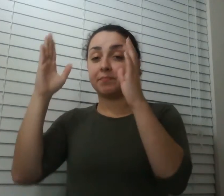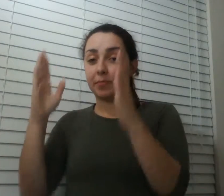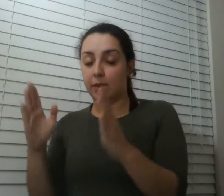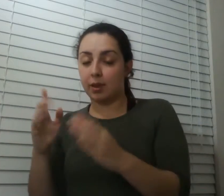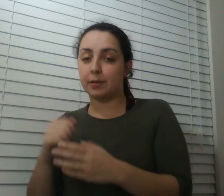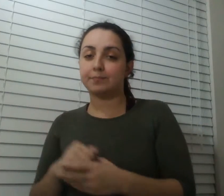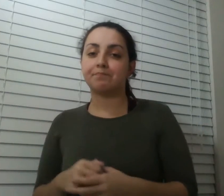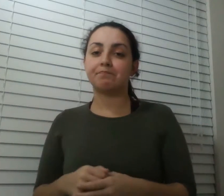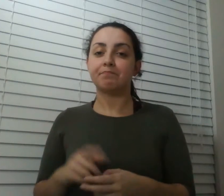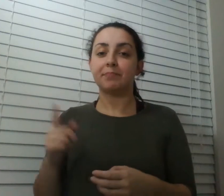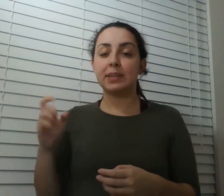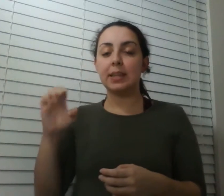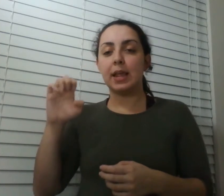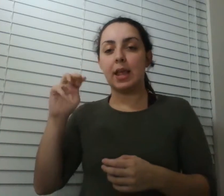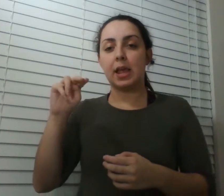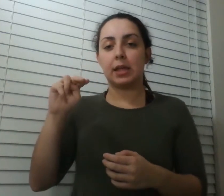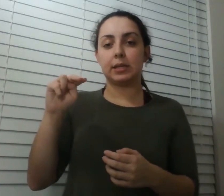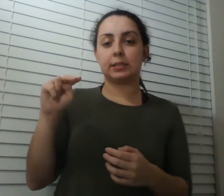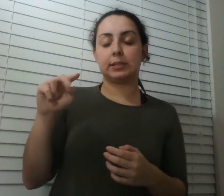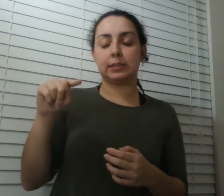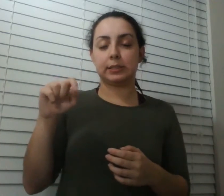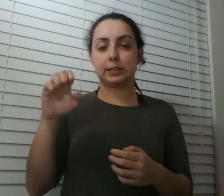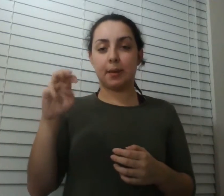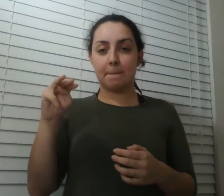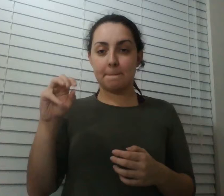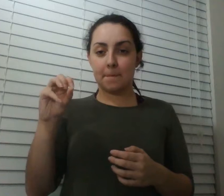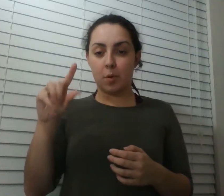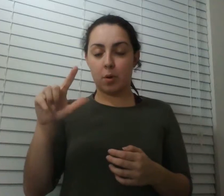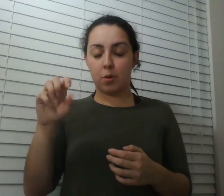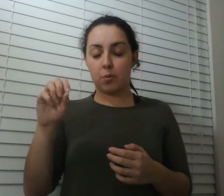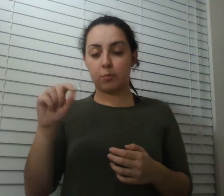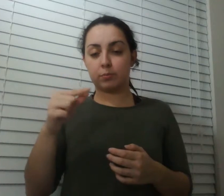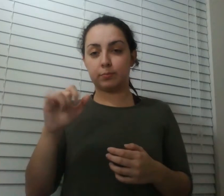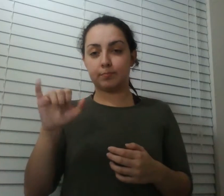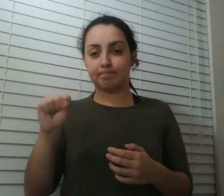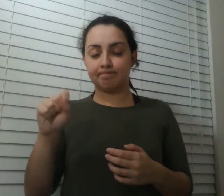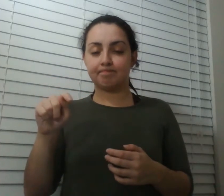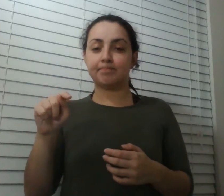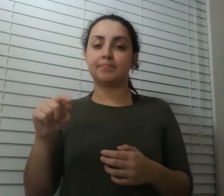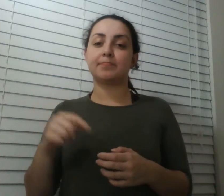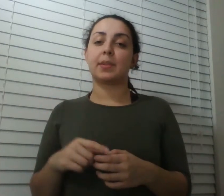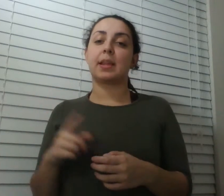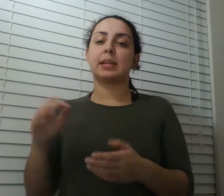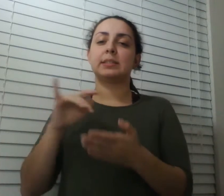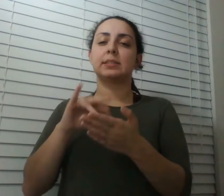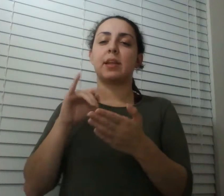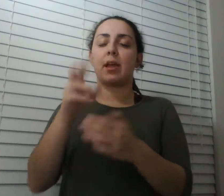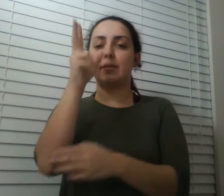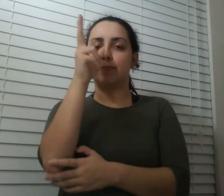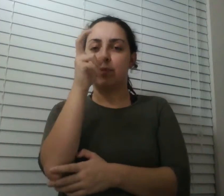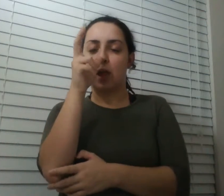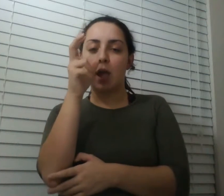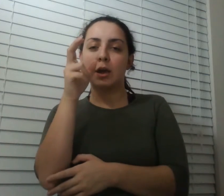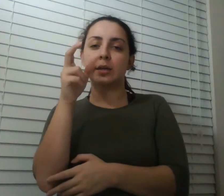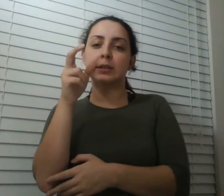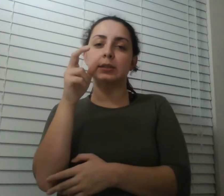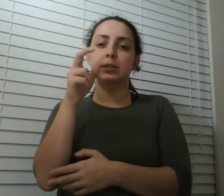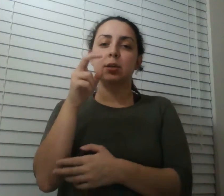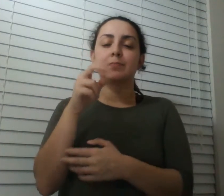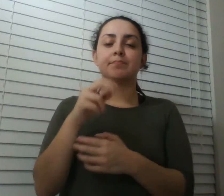entomologist you're like a bug guy he's a bug guy and mostly he studies crickets and grasshoppers and this story involves a kind of